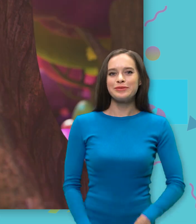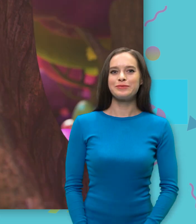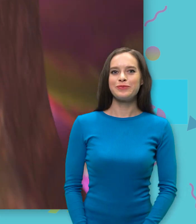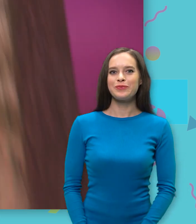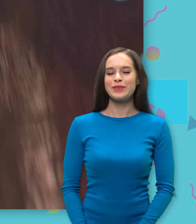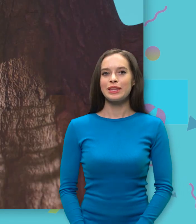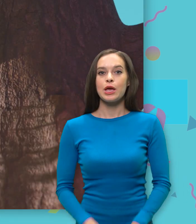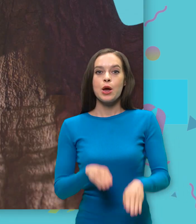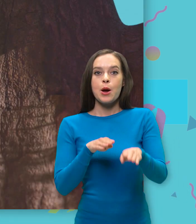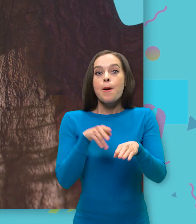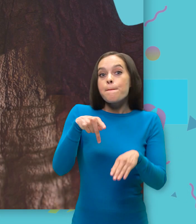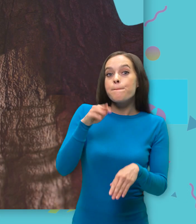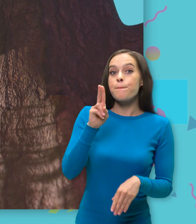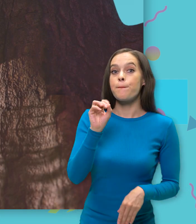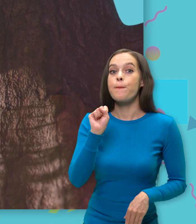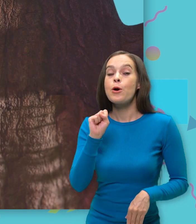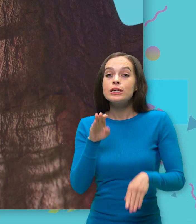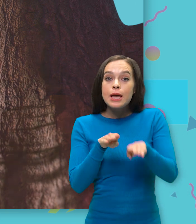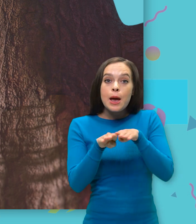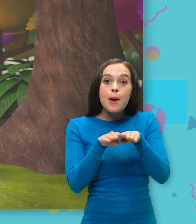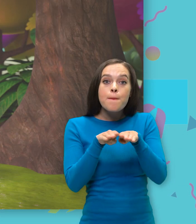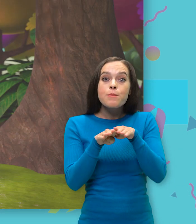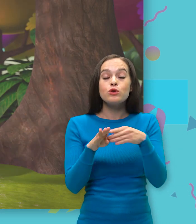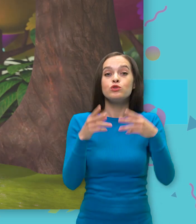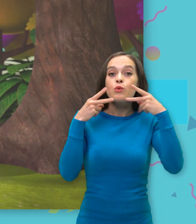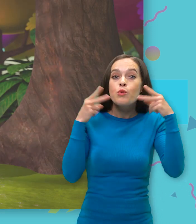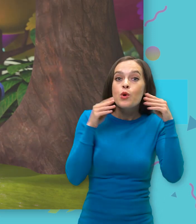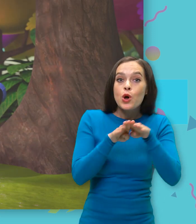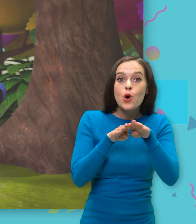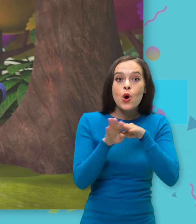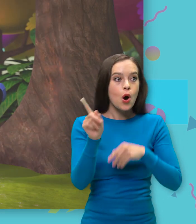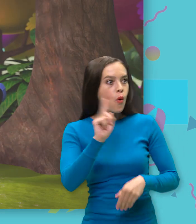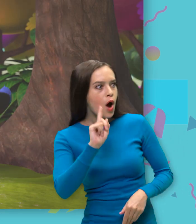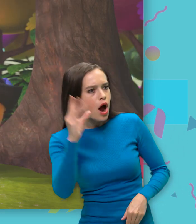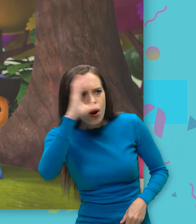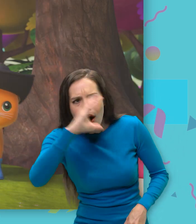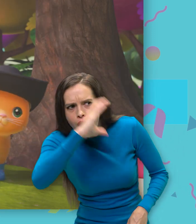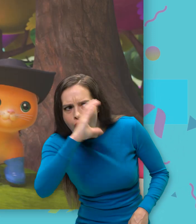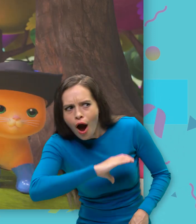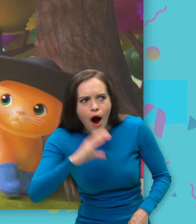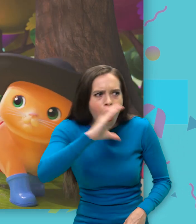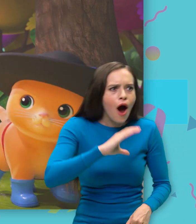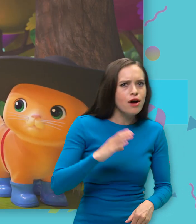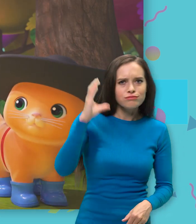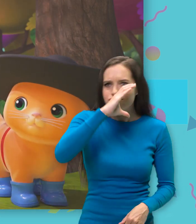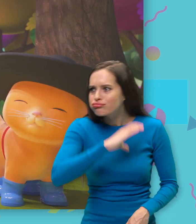Puss in boots Puss in boots Where are you? Where are you?